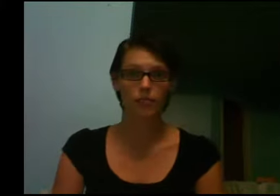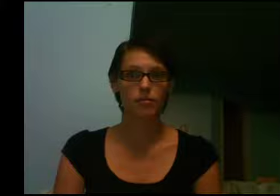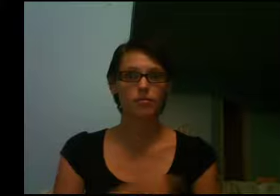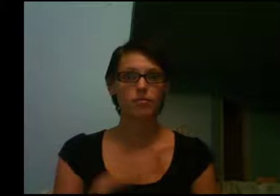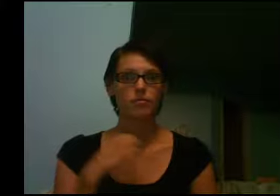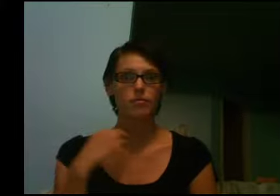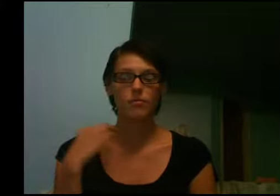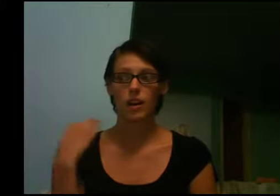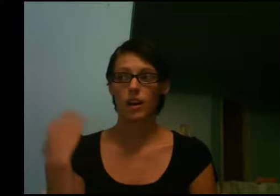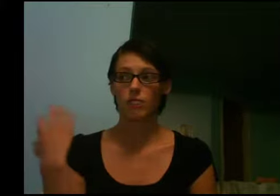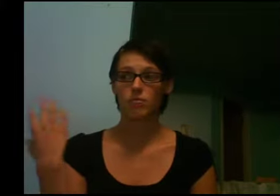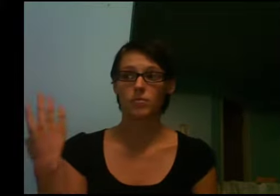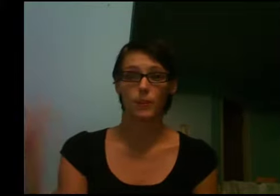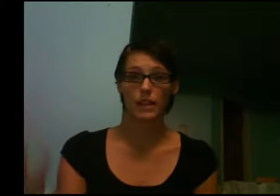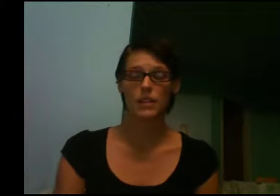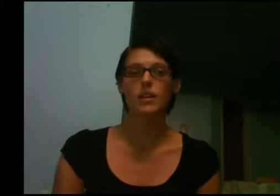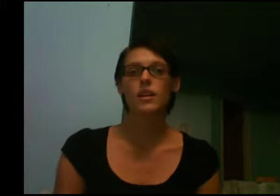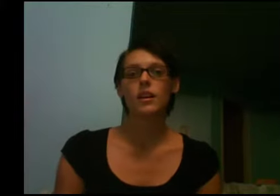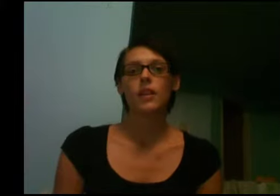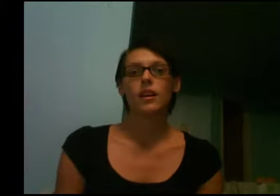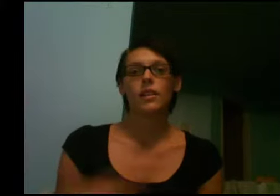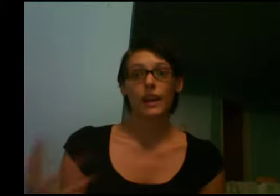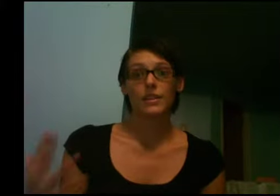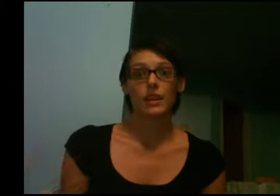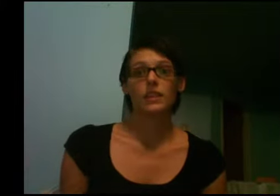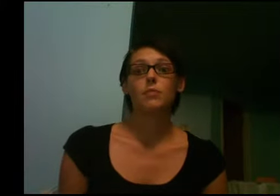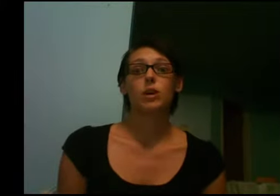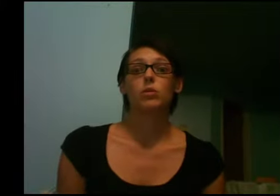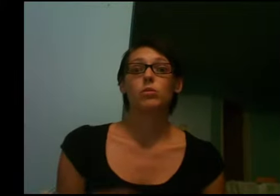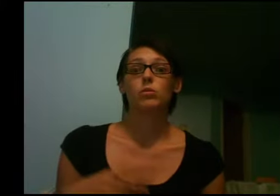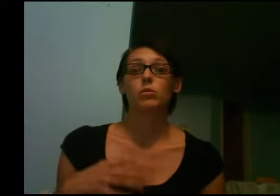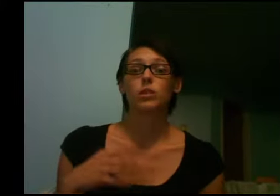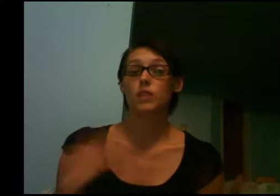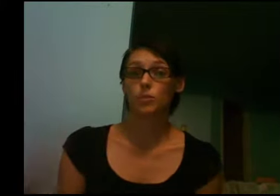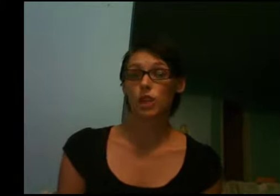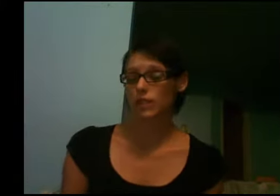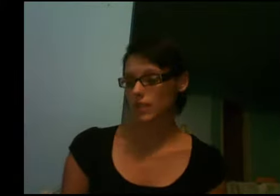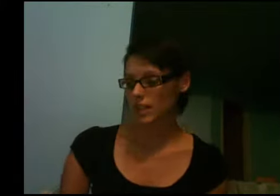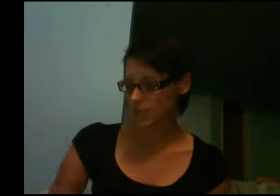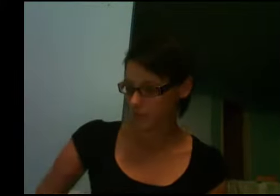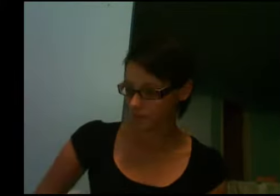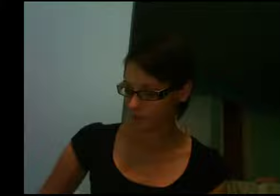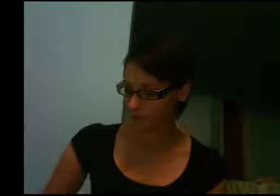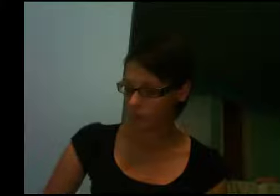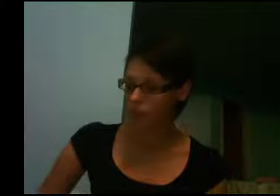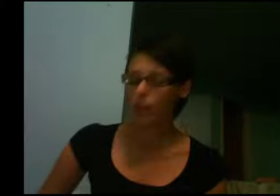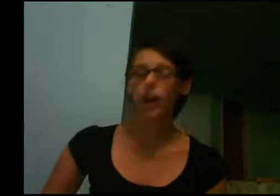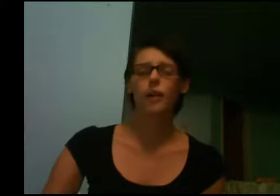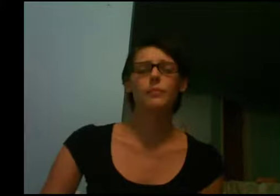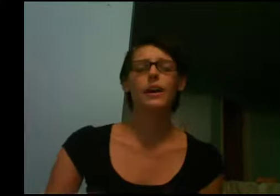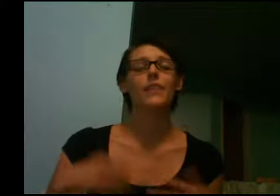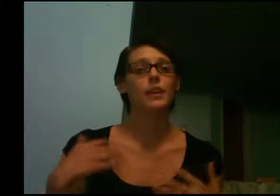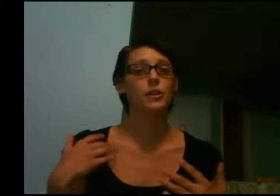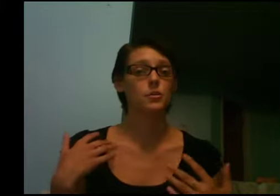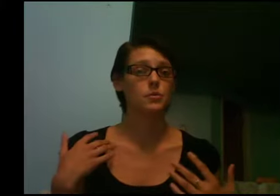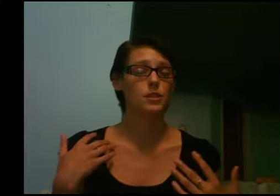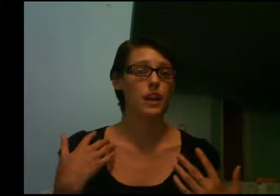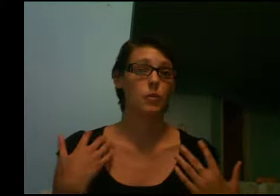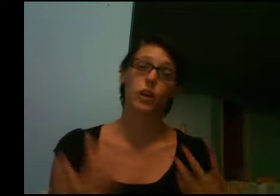space. That's letting them know the subject of the sentence, and then you say what